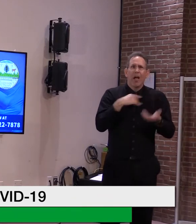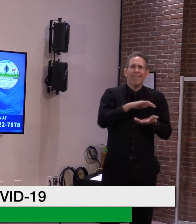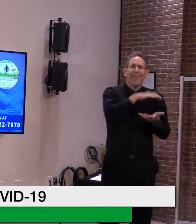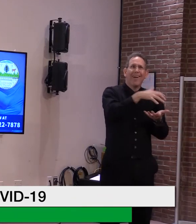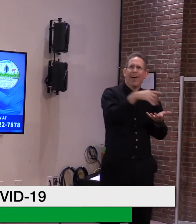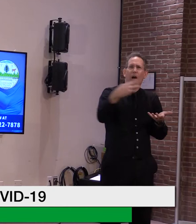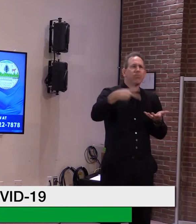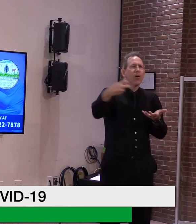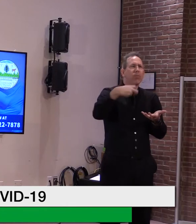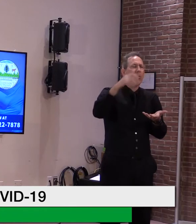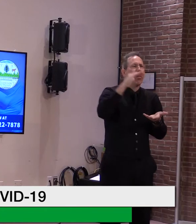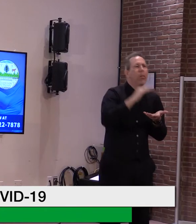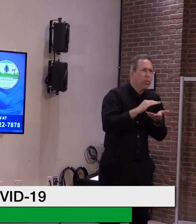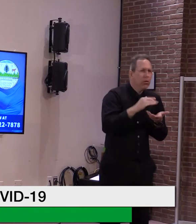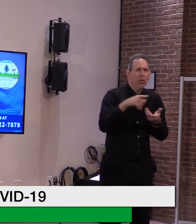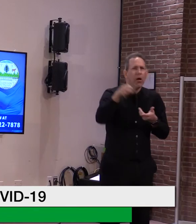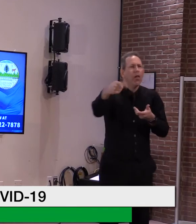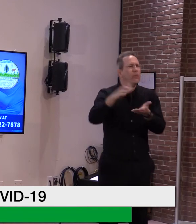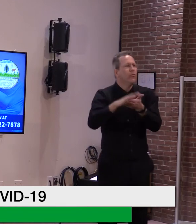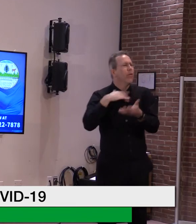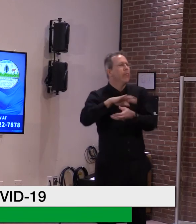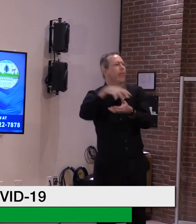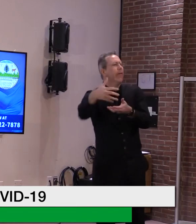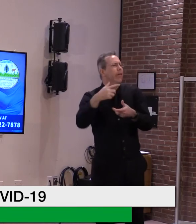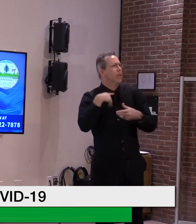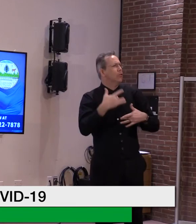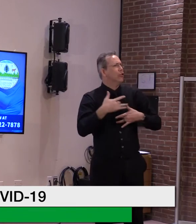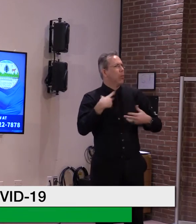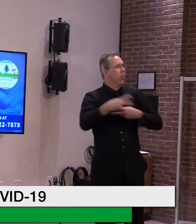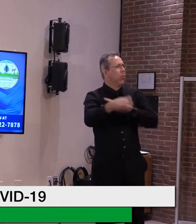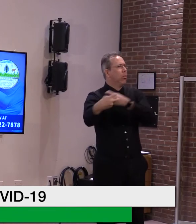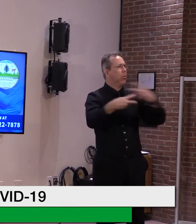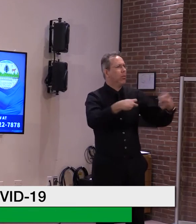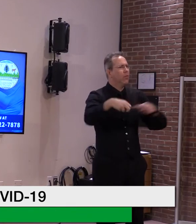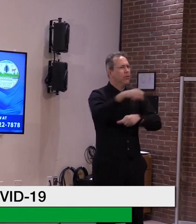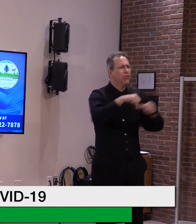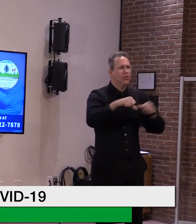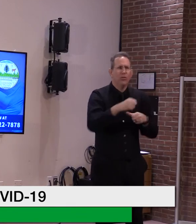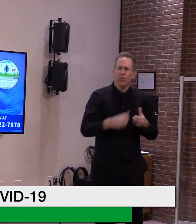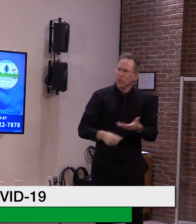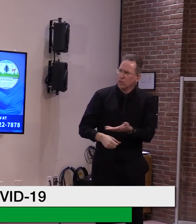I'll let secretary French comment on that.